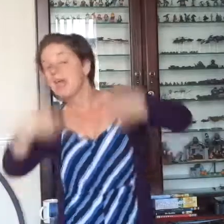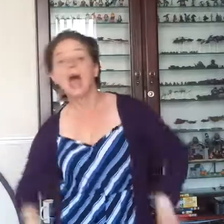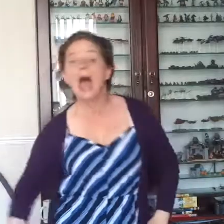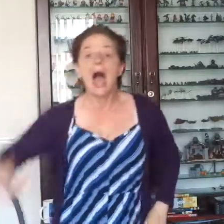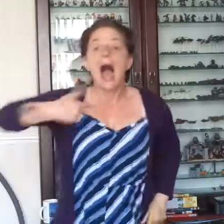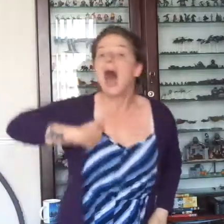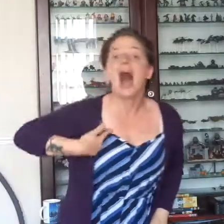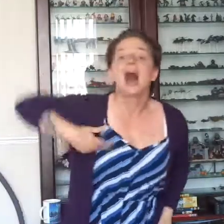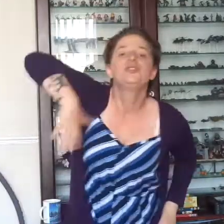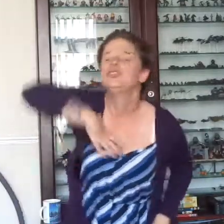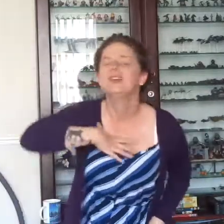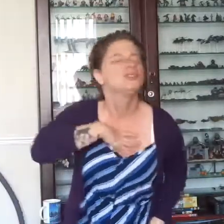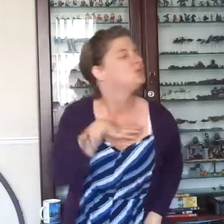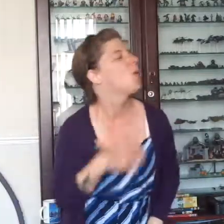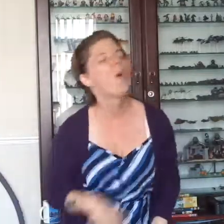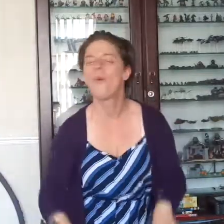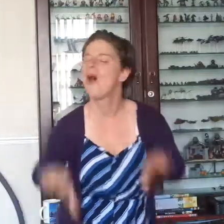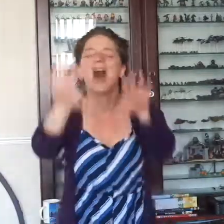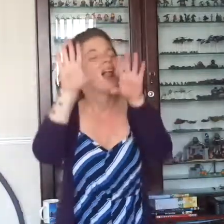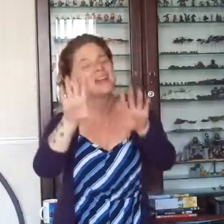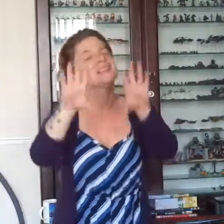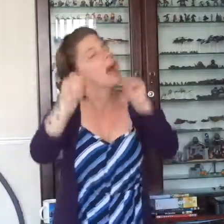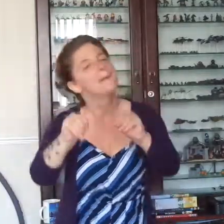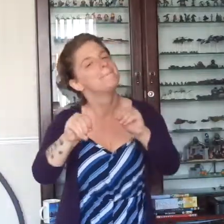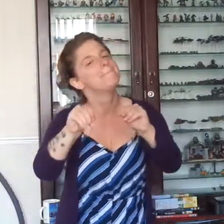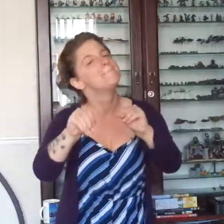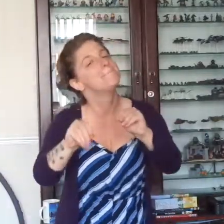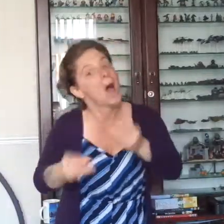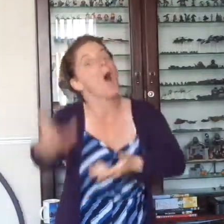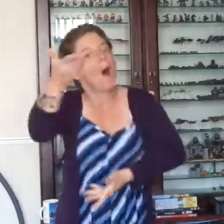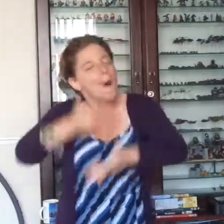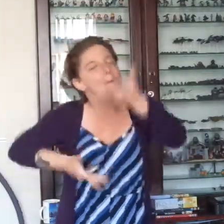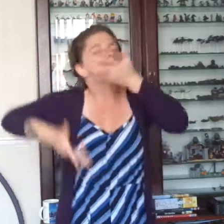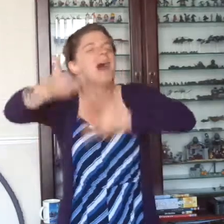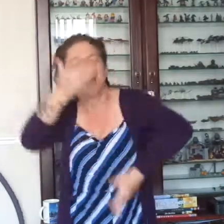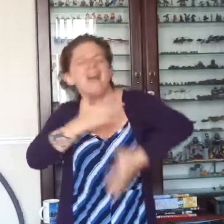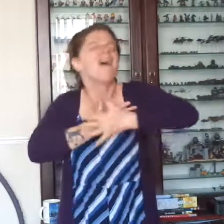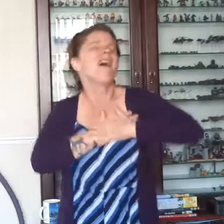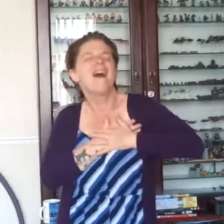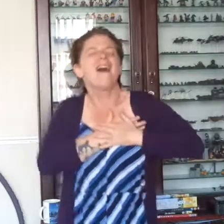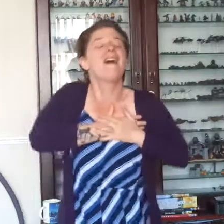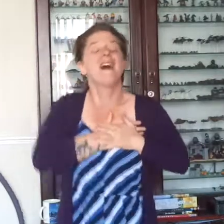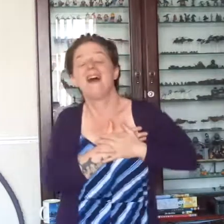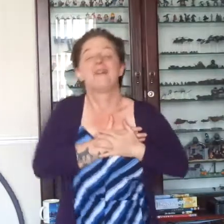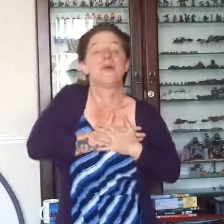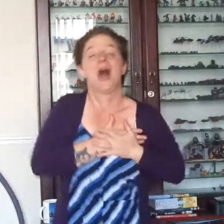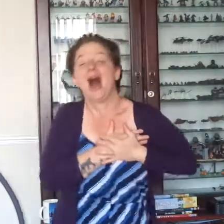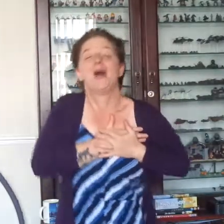I just don't wanna stop Oh my love